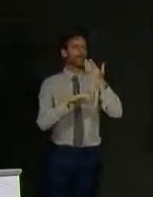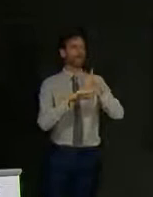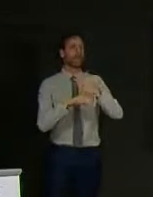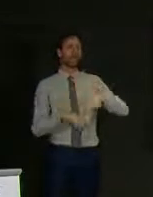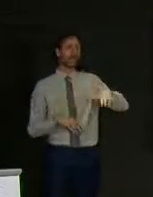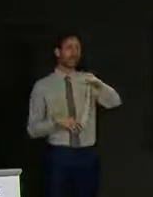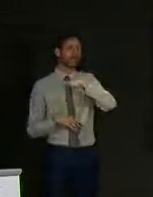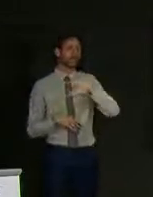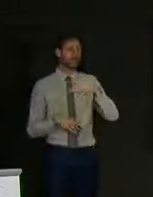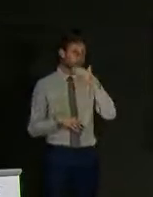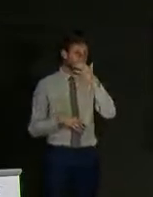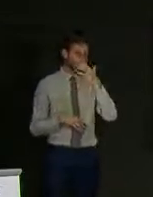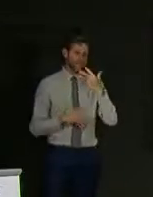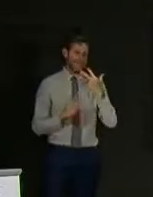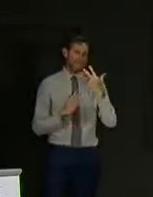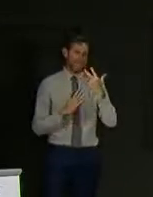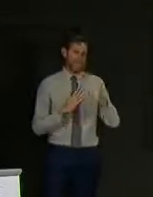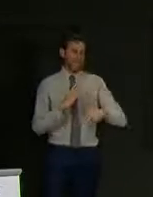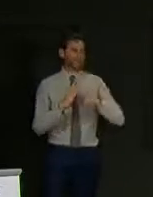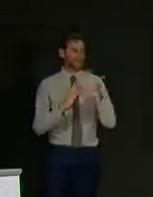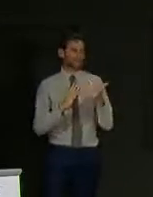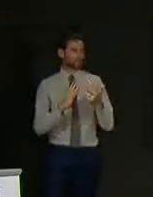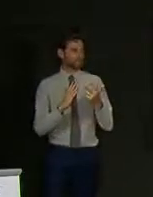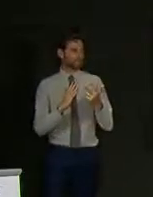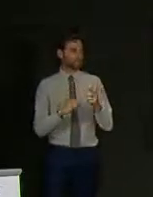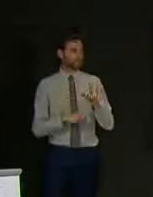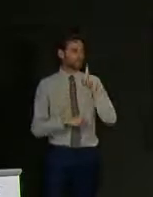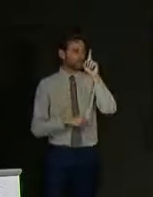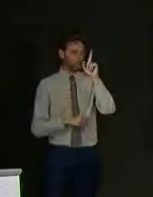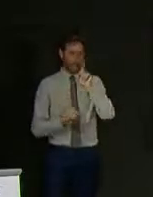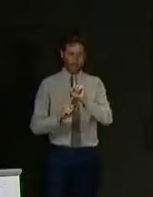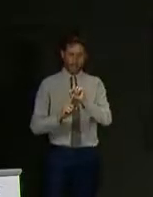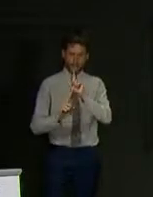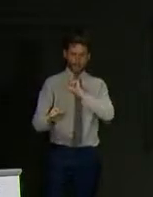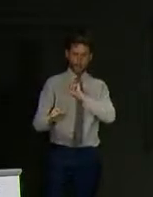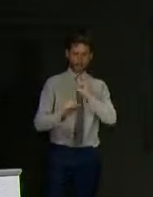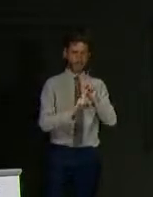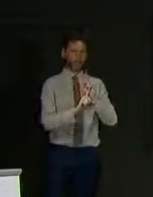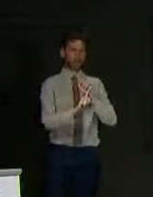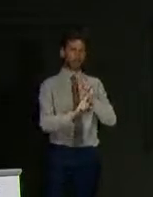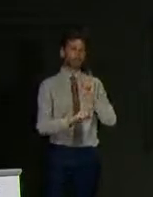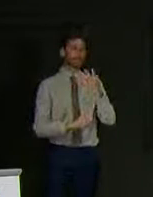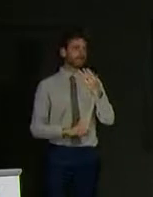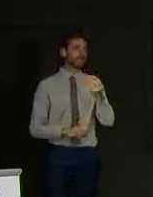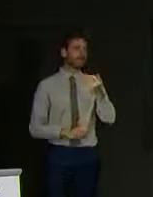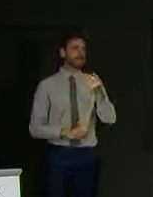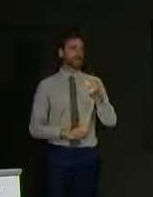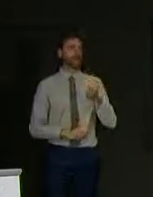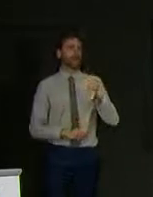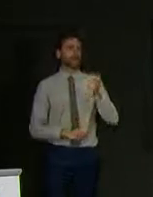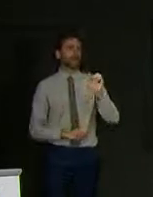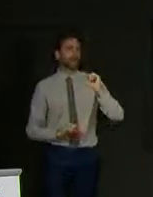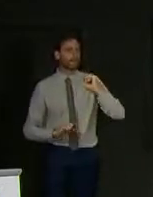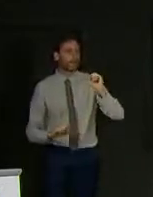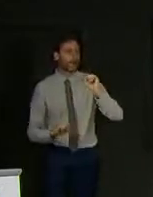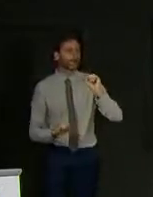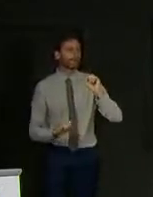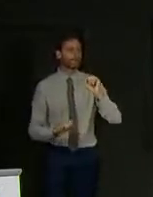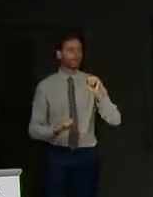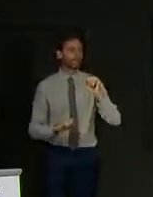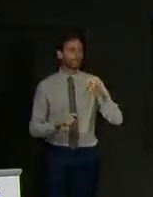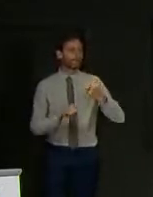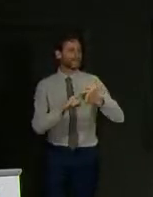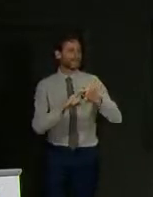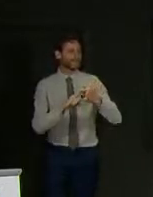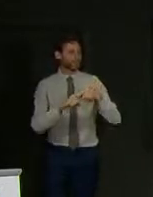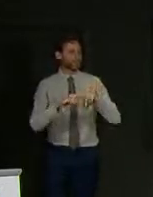working together for eight hours at a time, we've got people who may be sharing bathroom facilities, may be sharing kitchen facilities. Can you clarify